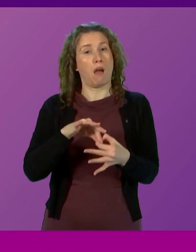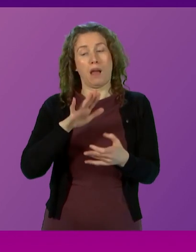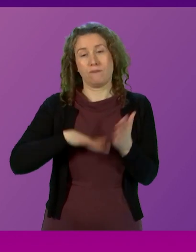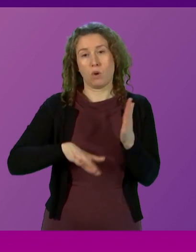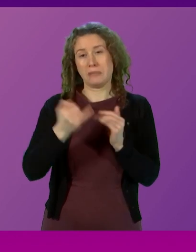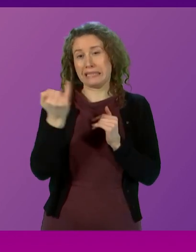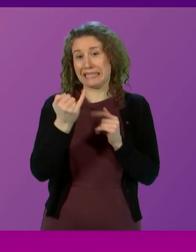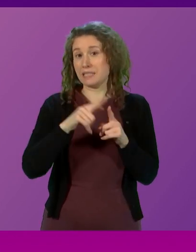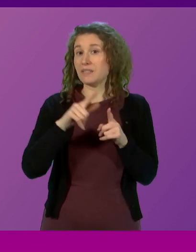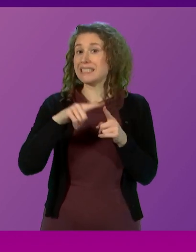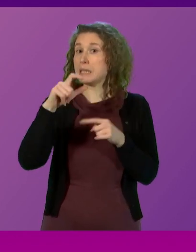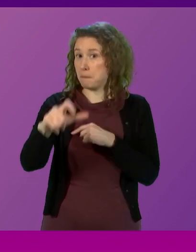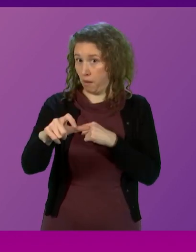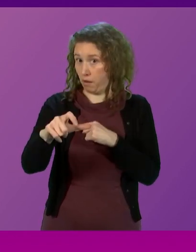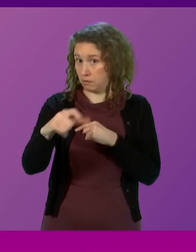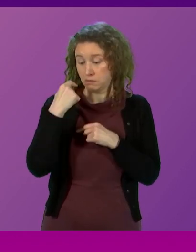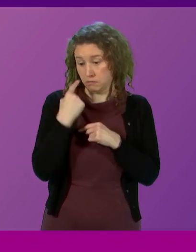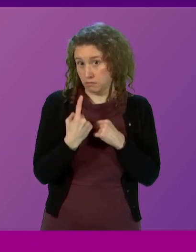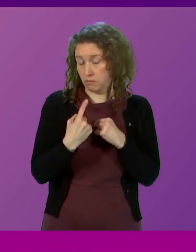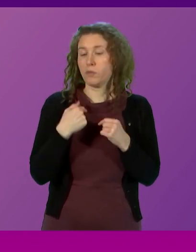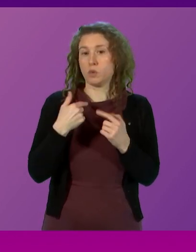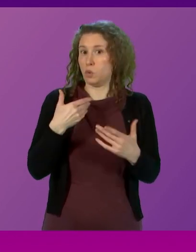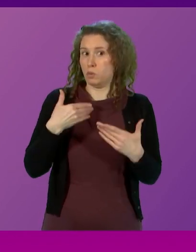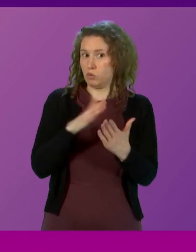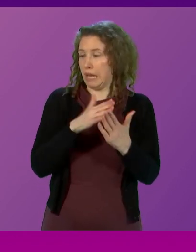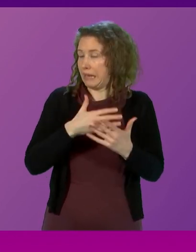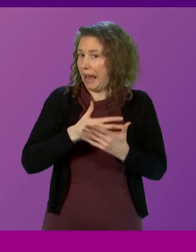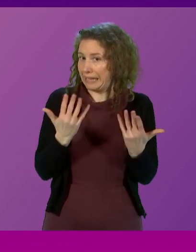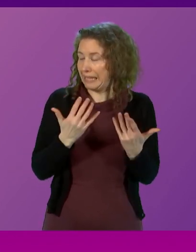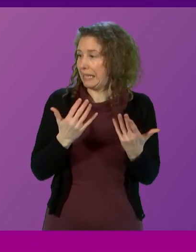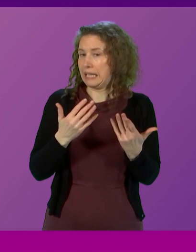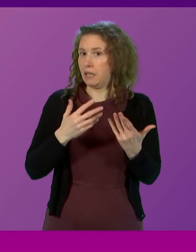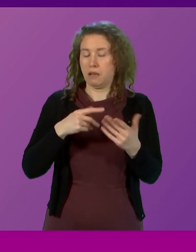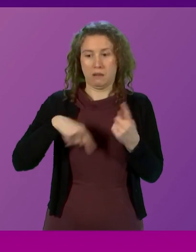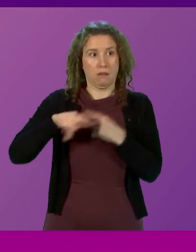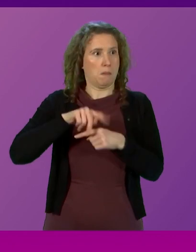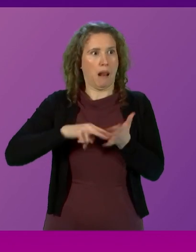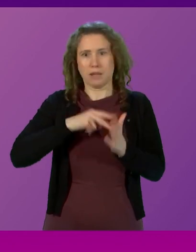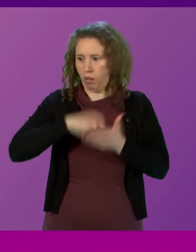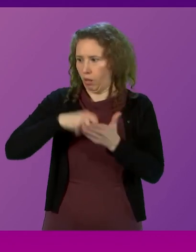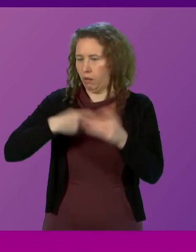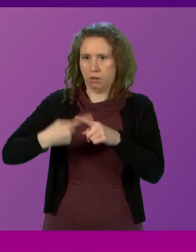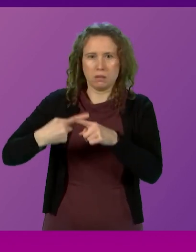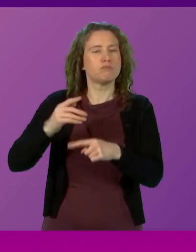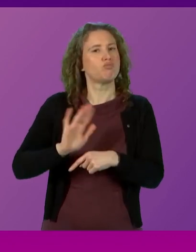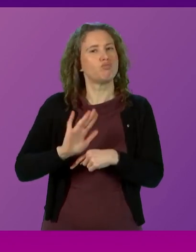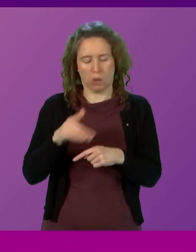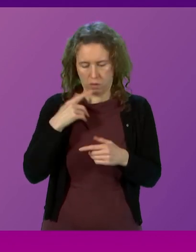on 16 December to address any potential for forestalling with a transitional provision in place.